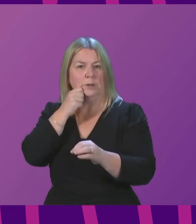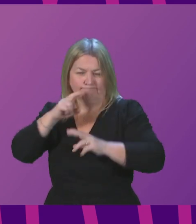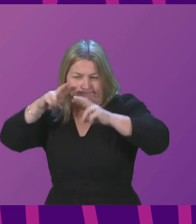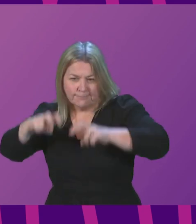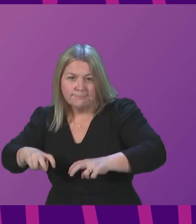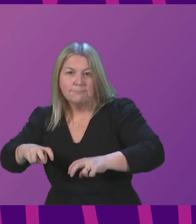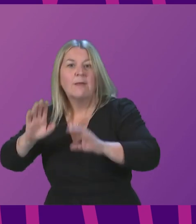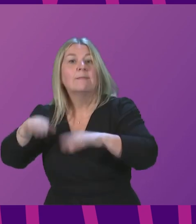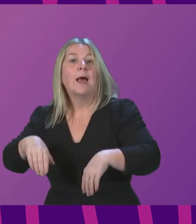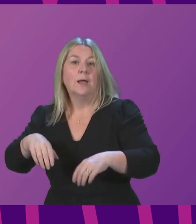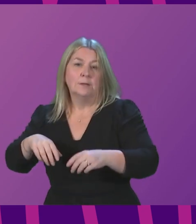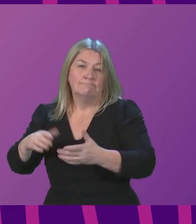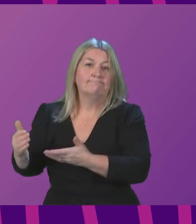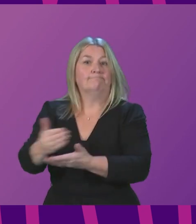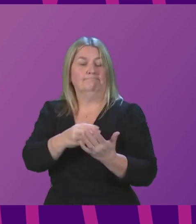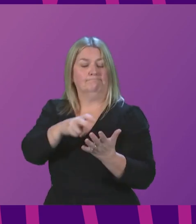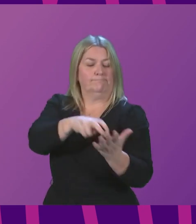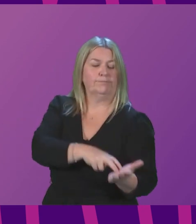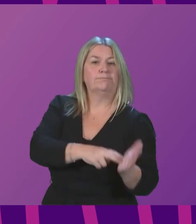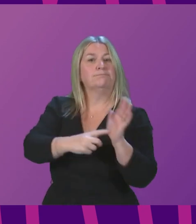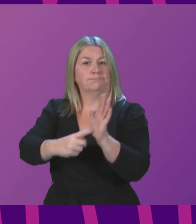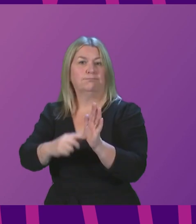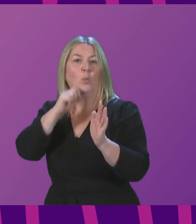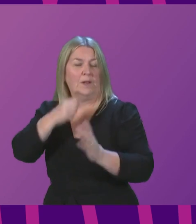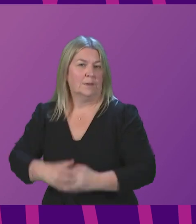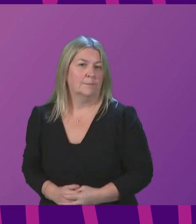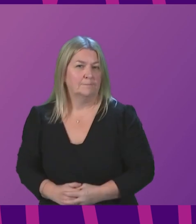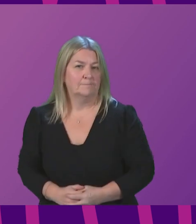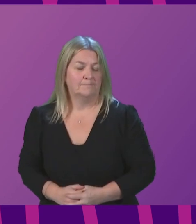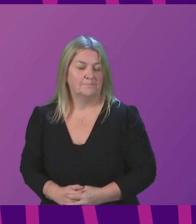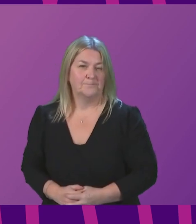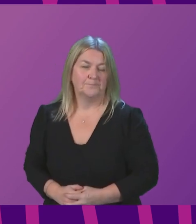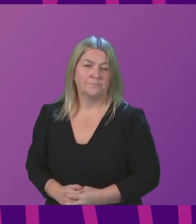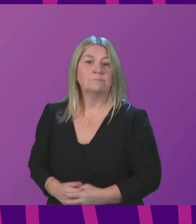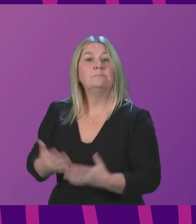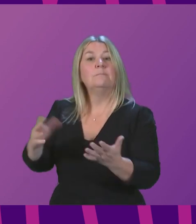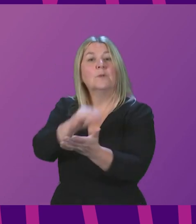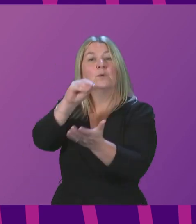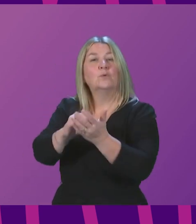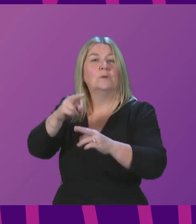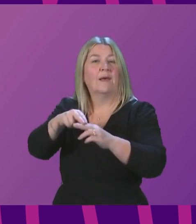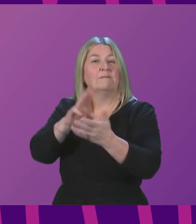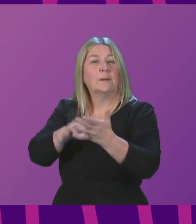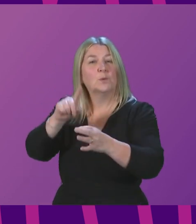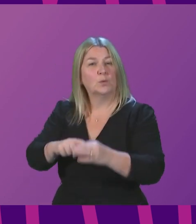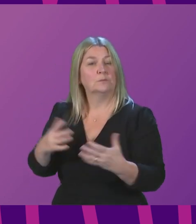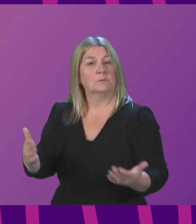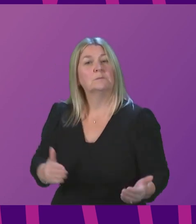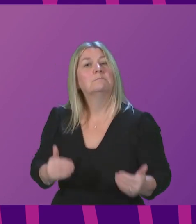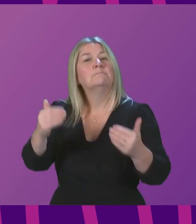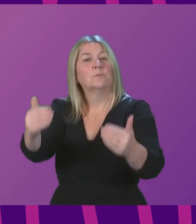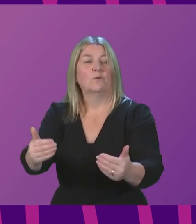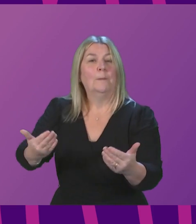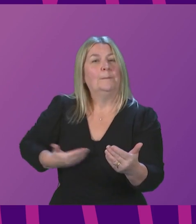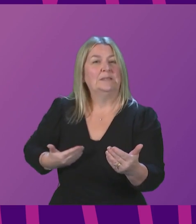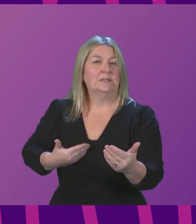Parliament will fully consider and scrutinise those conclusions. That concludes the First Minister's questions. We will move on to members' business